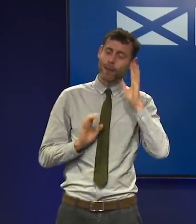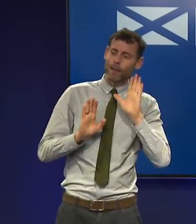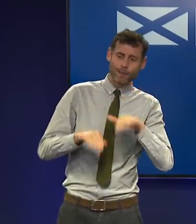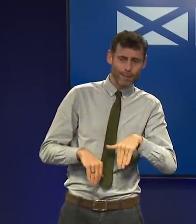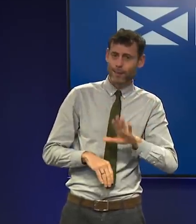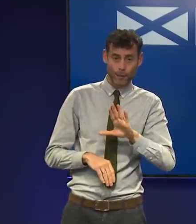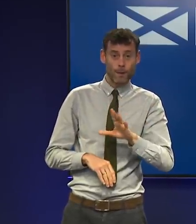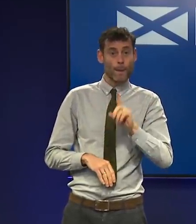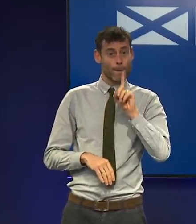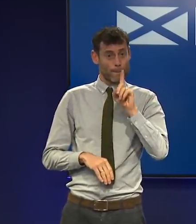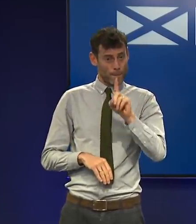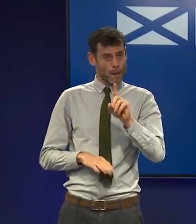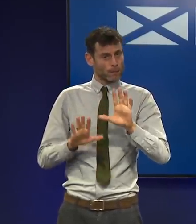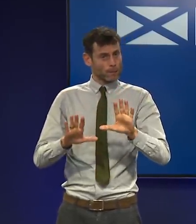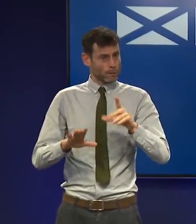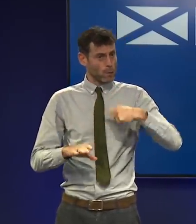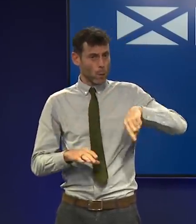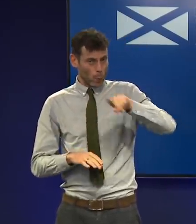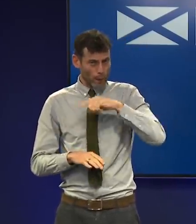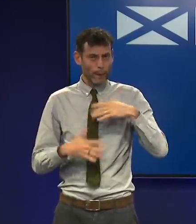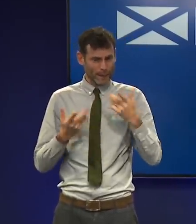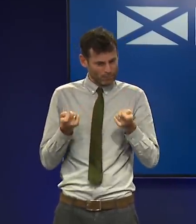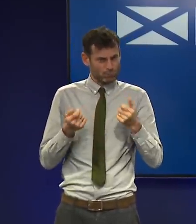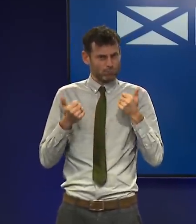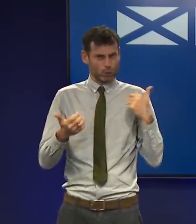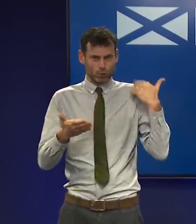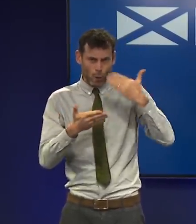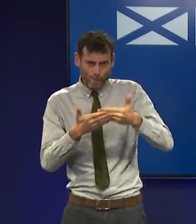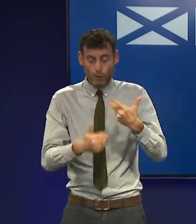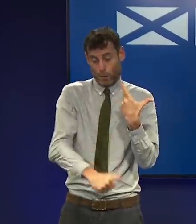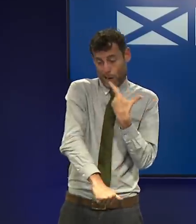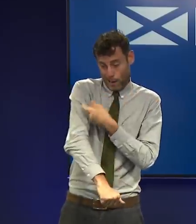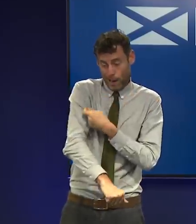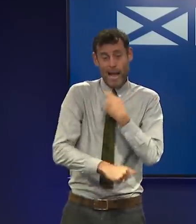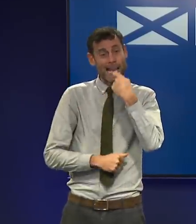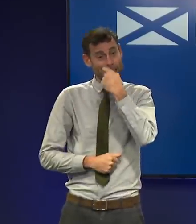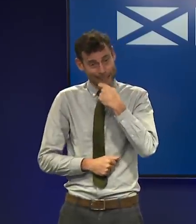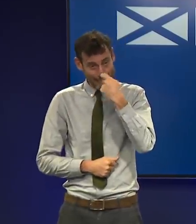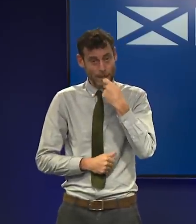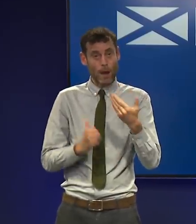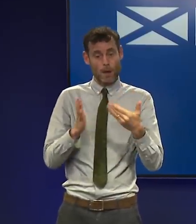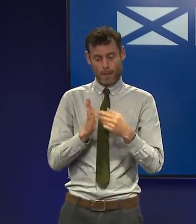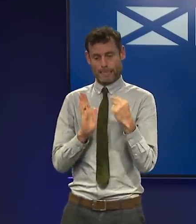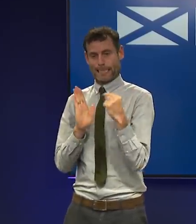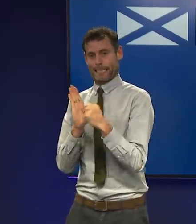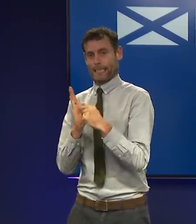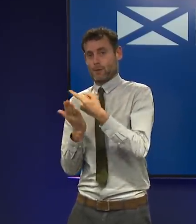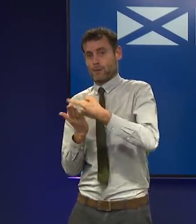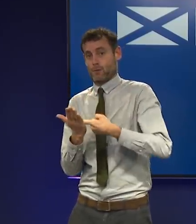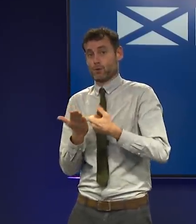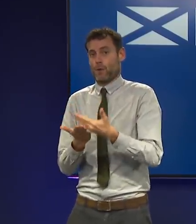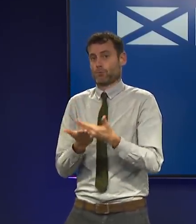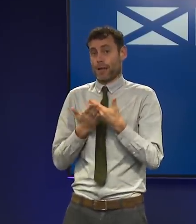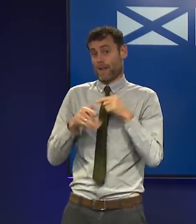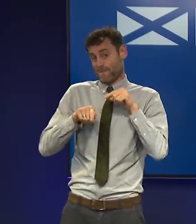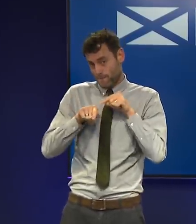ourselves into. So please get vaccinated, test yourself regularly, and follow all of the protections that are in place. Thank